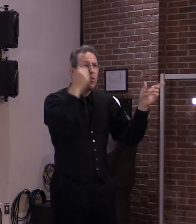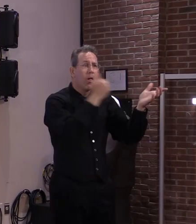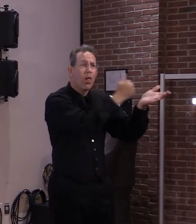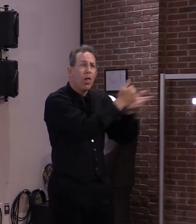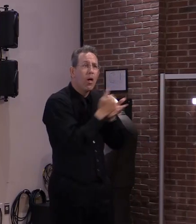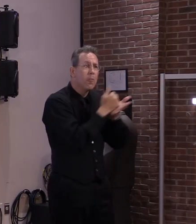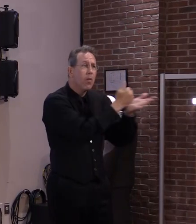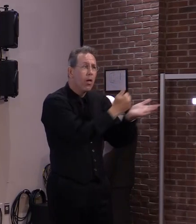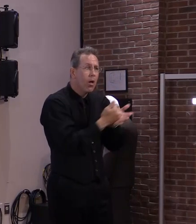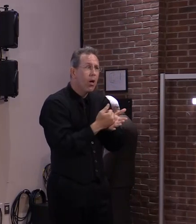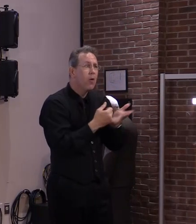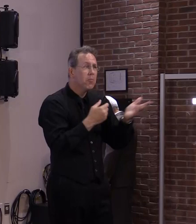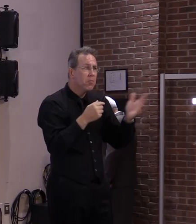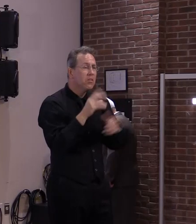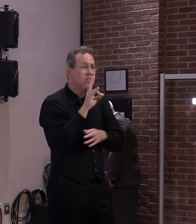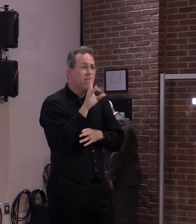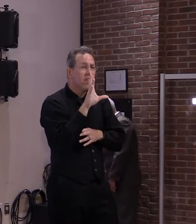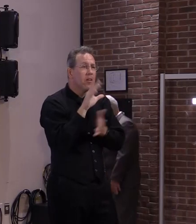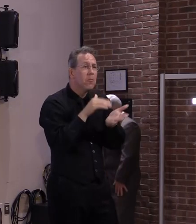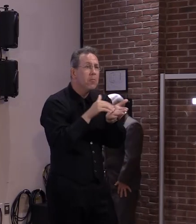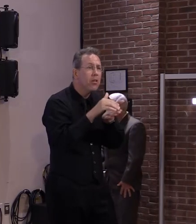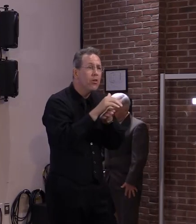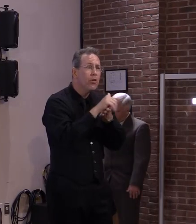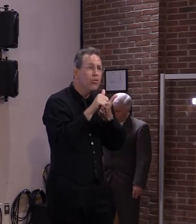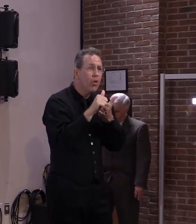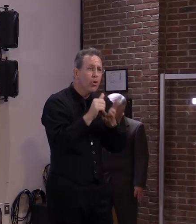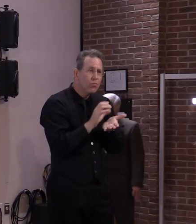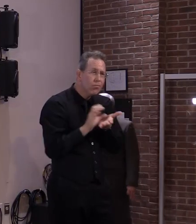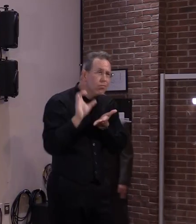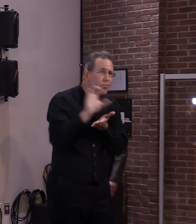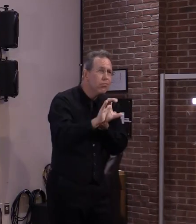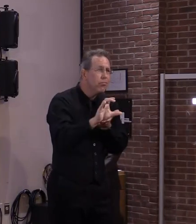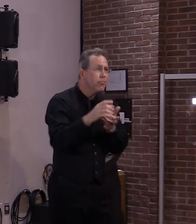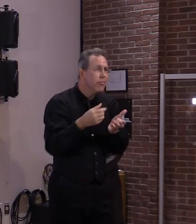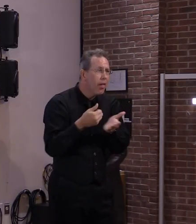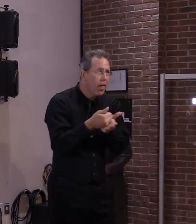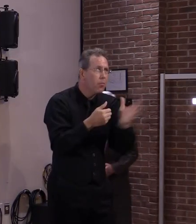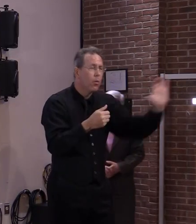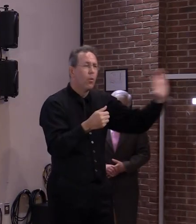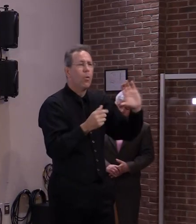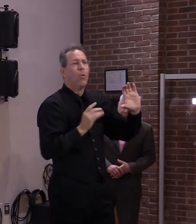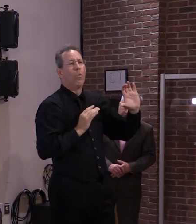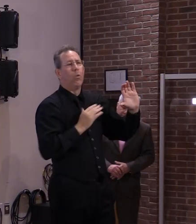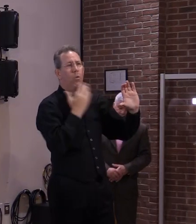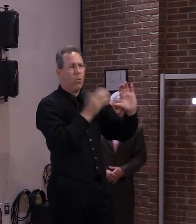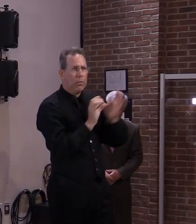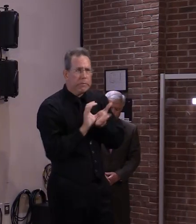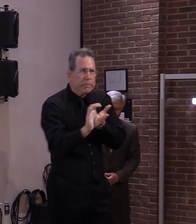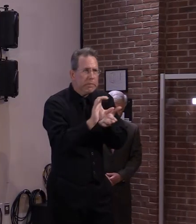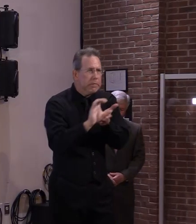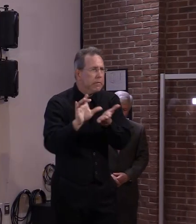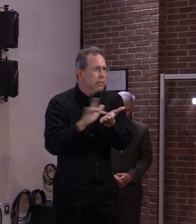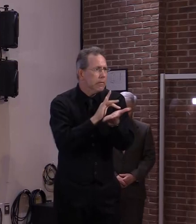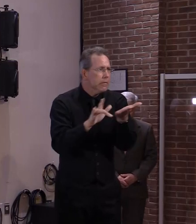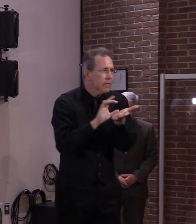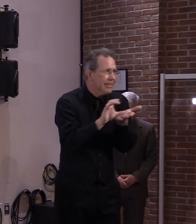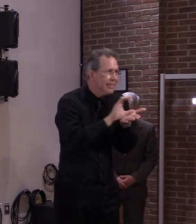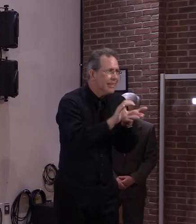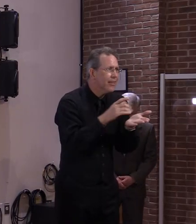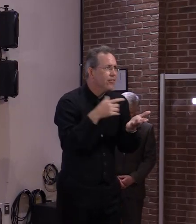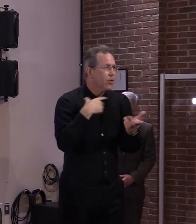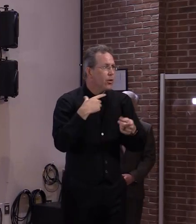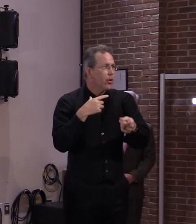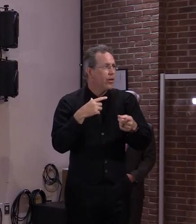assistance. And we have community partners, more than 20 across the state, helping people access this